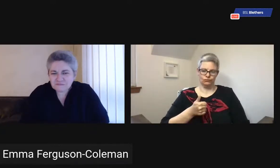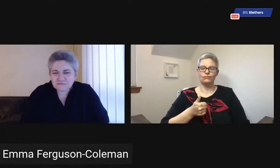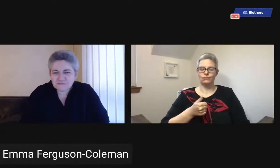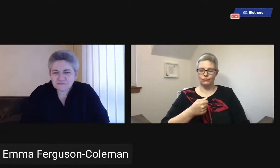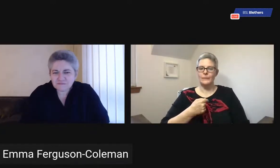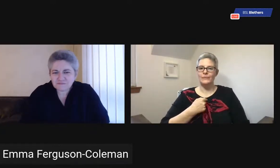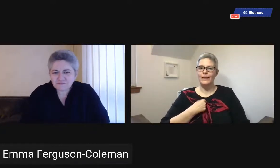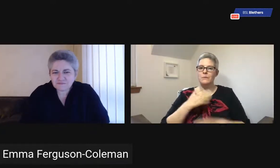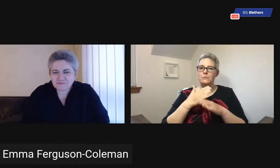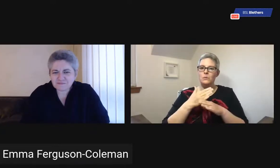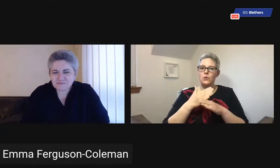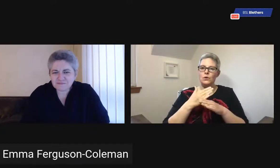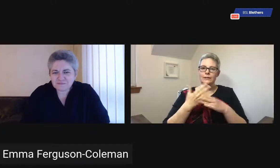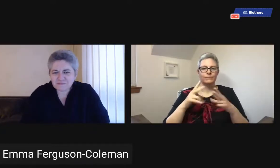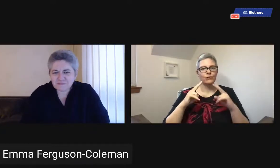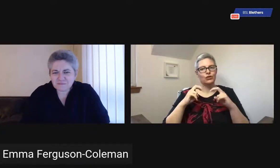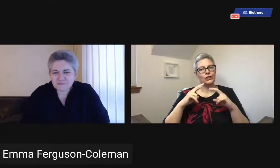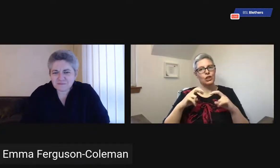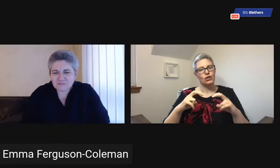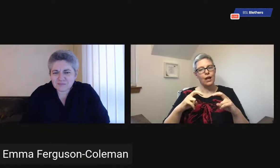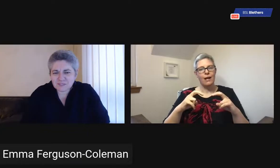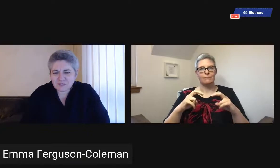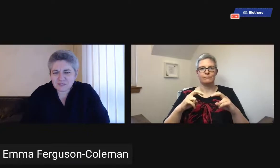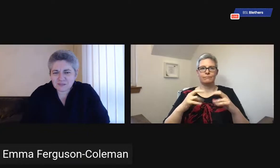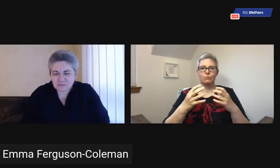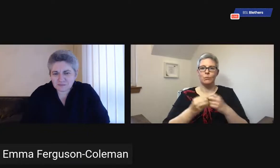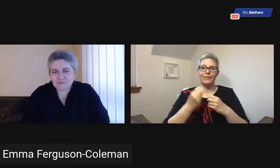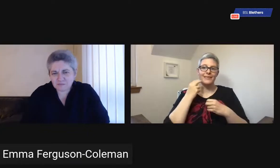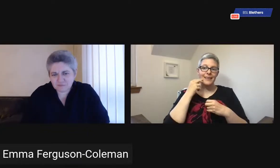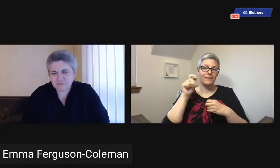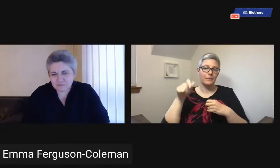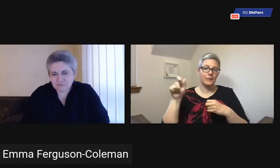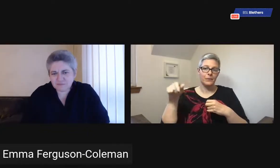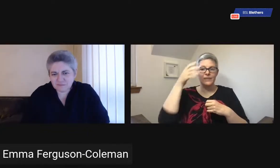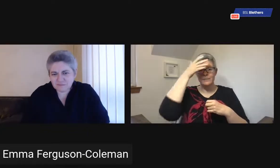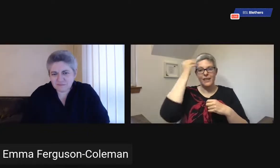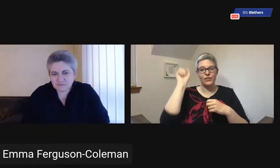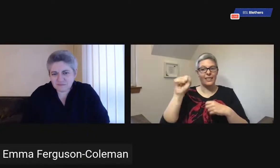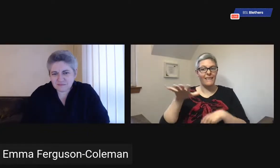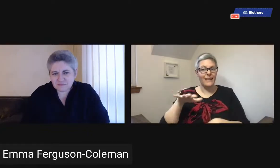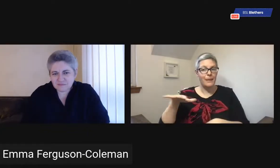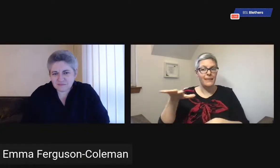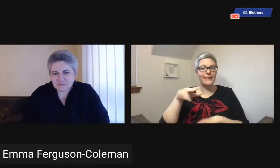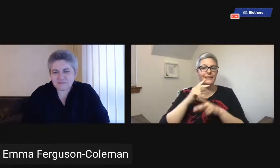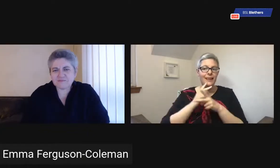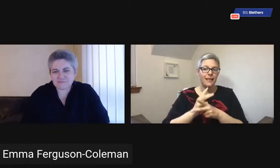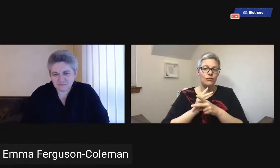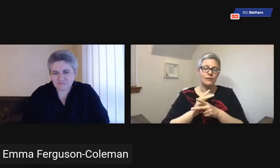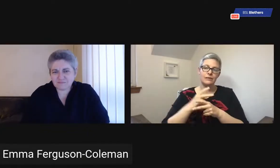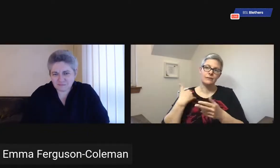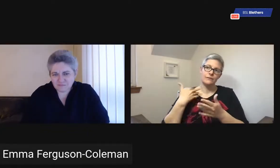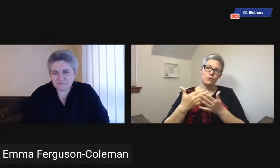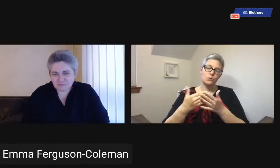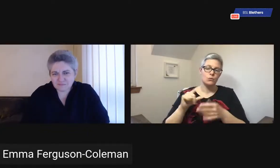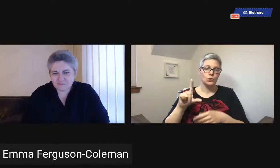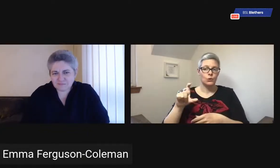and why you might be here to talk about this? Sure. I am a researcher